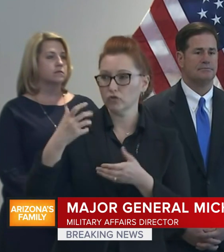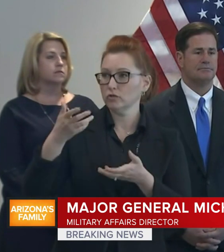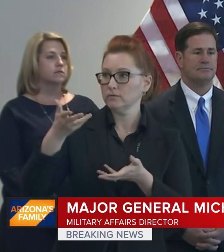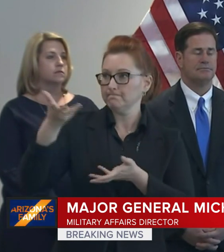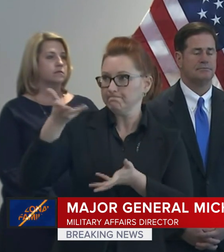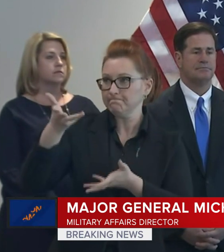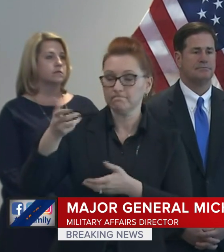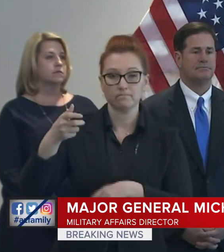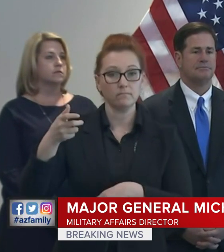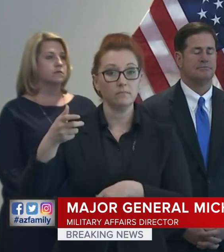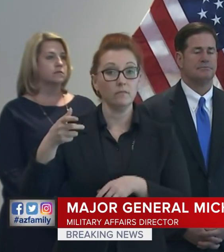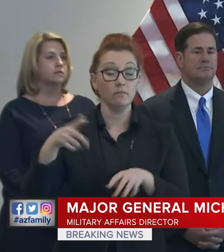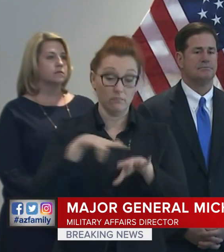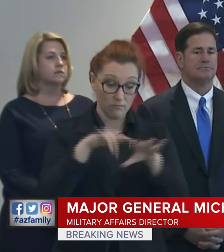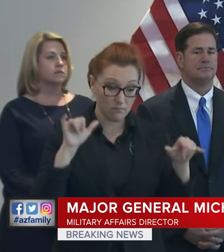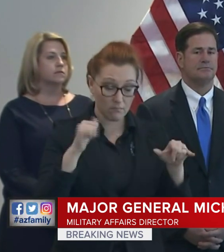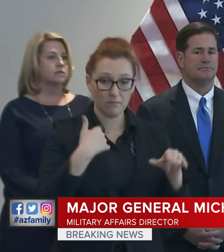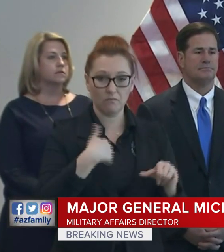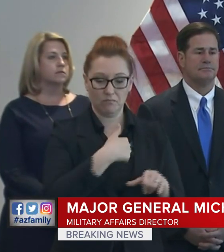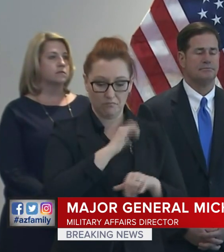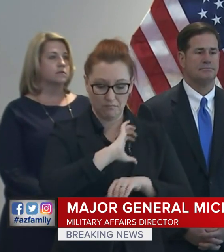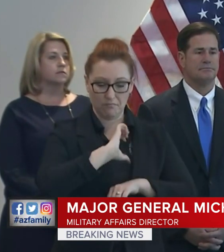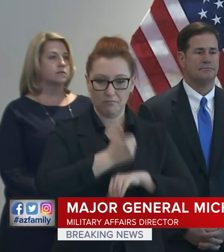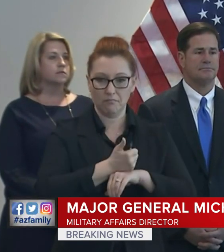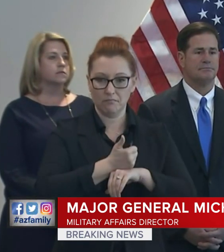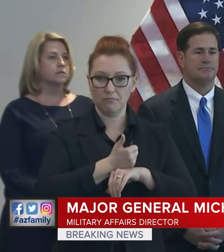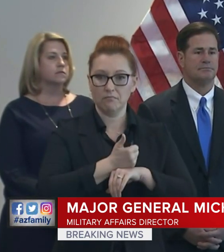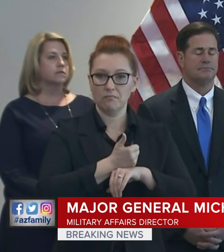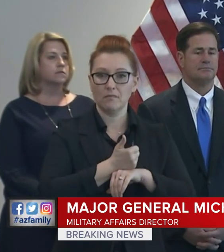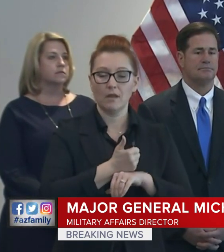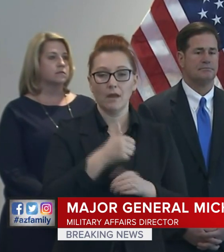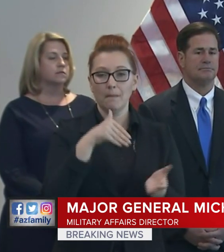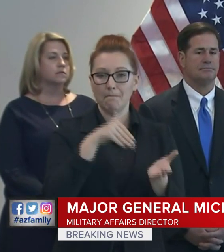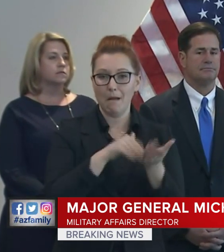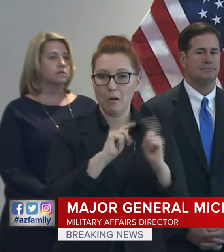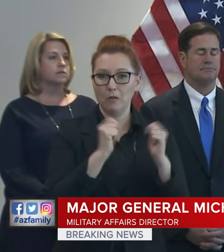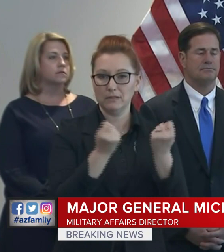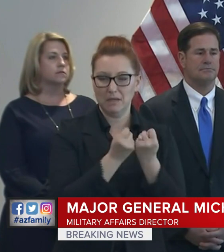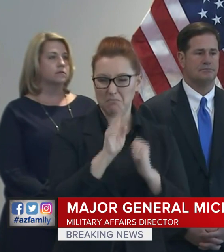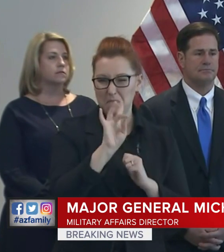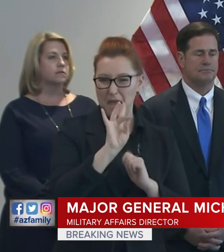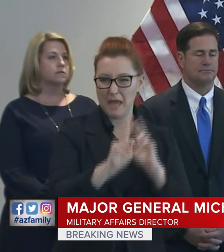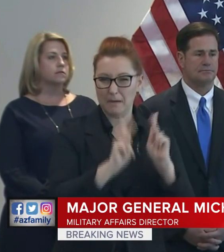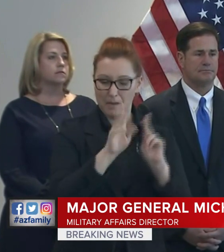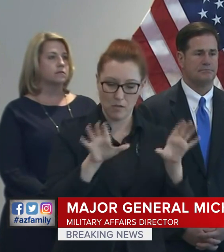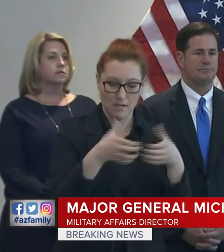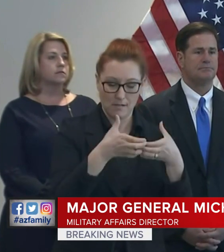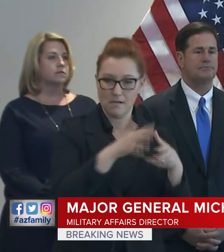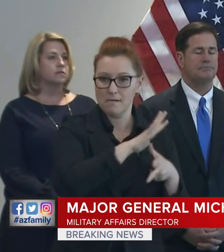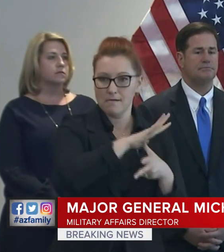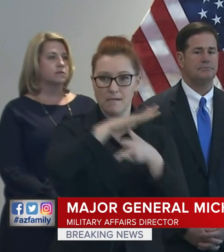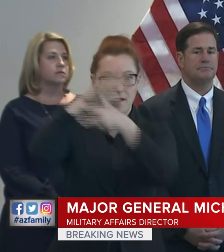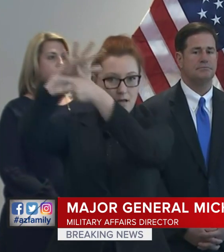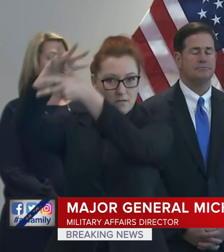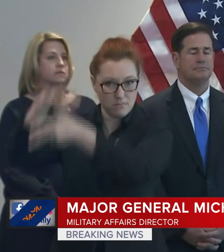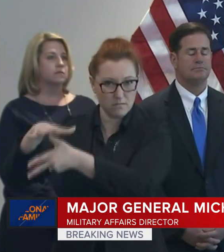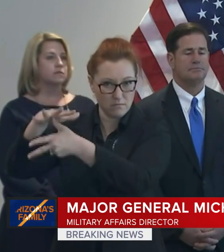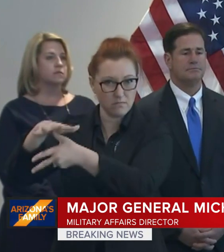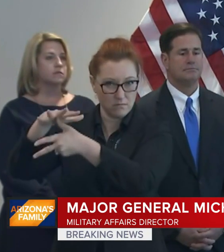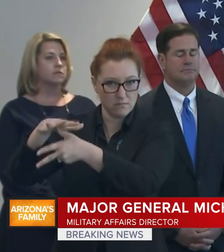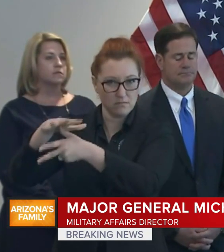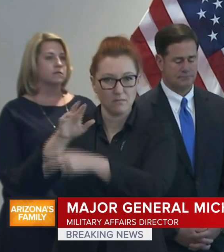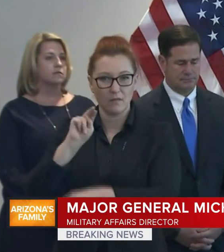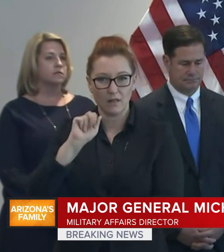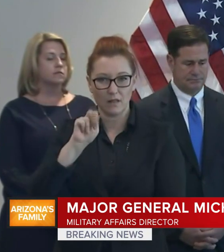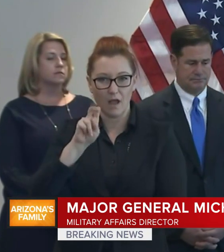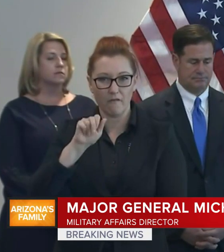simultaneously were able to put together an eight-person medical go team from the Arizona Army National Guard. We brought them in and